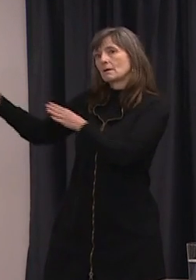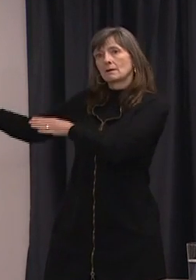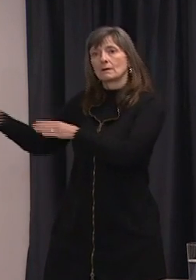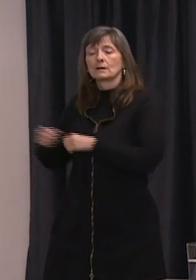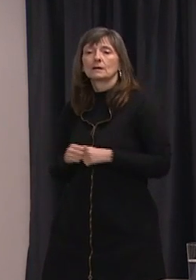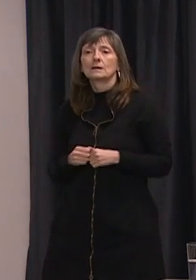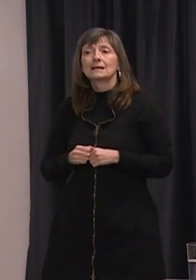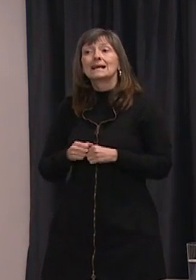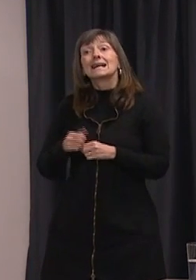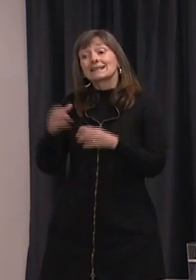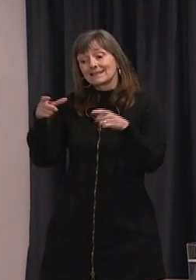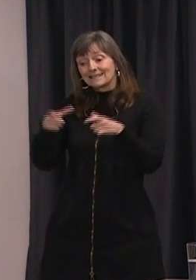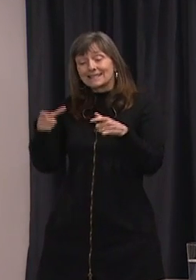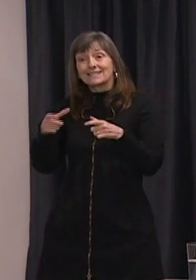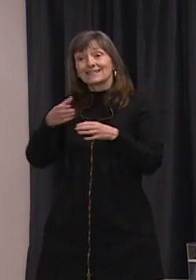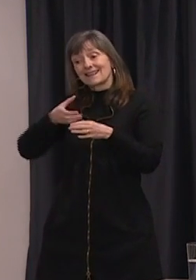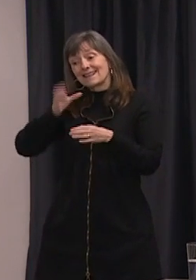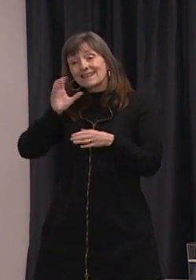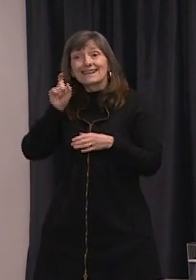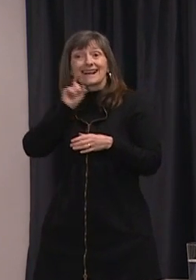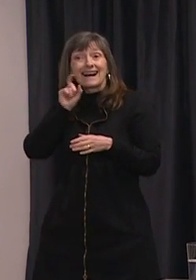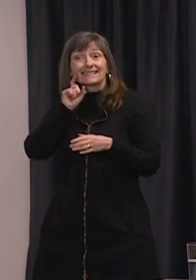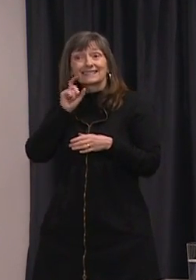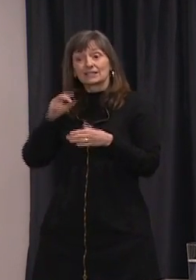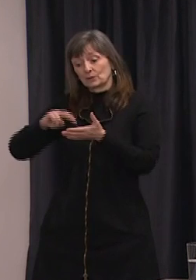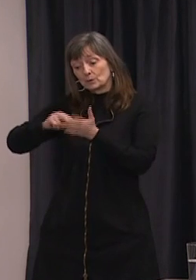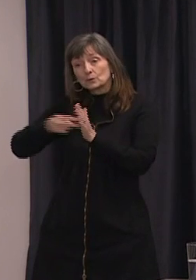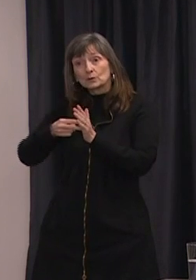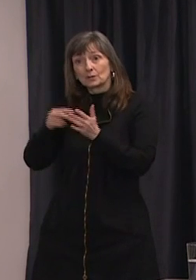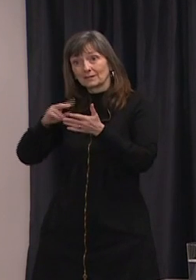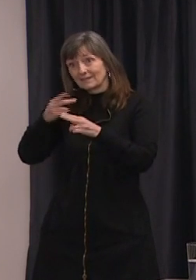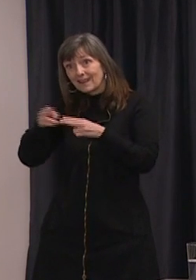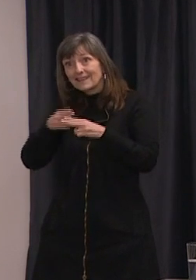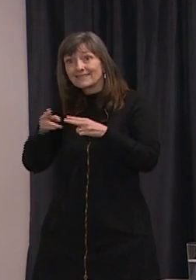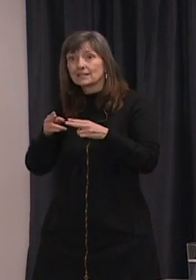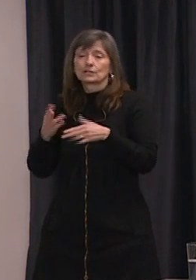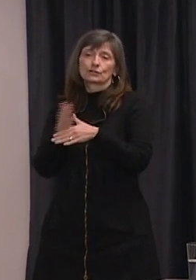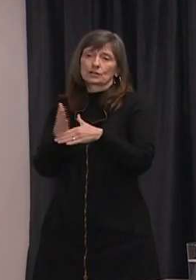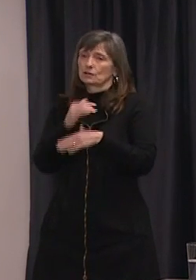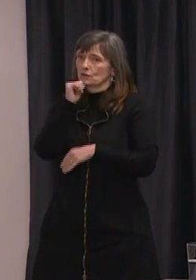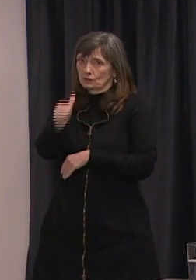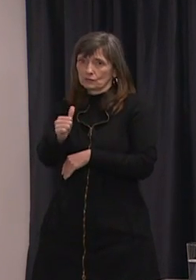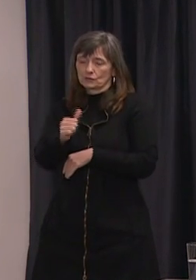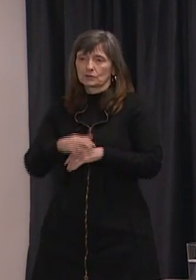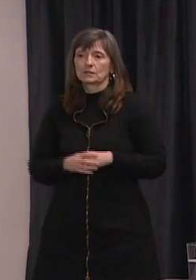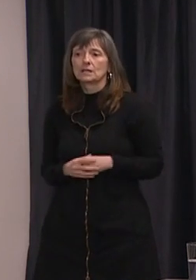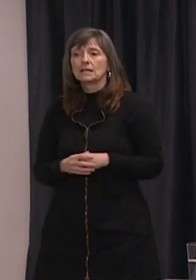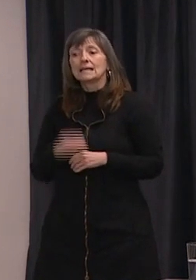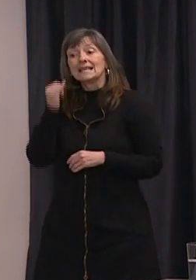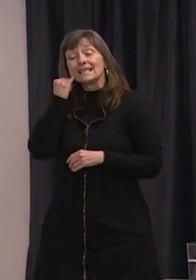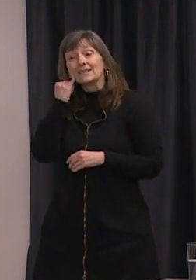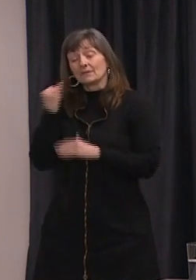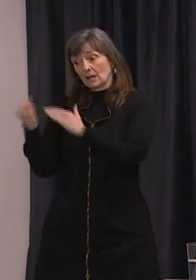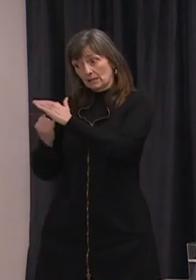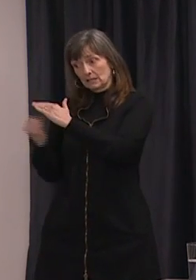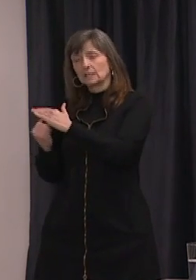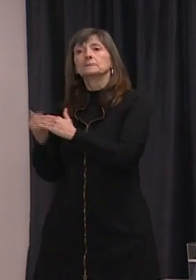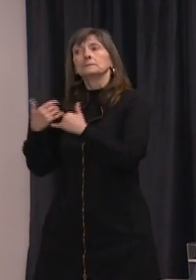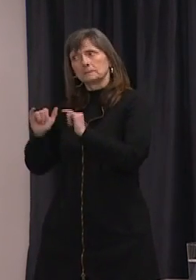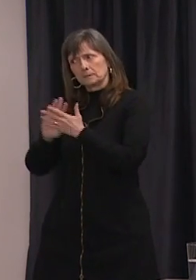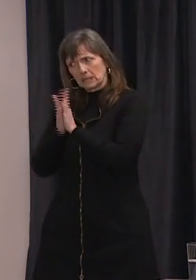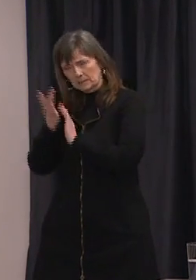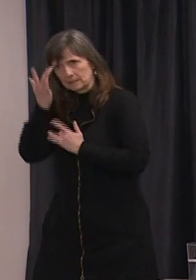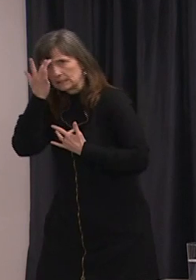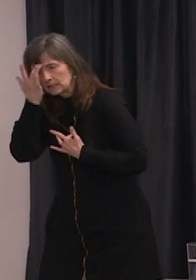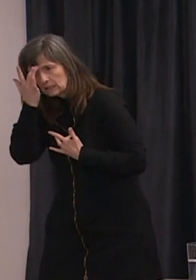or utensils. If you experience symptoms while in self-isolation, contact 811. At this point, you will